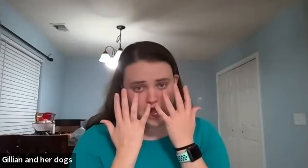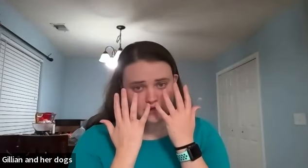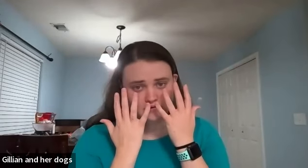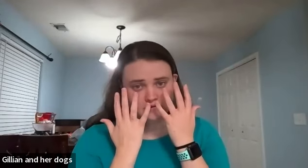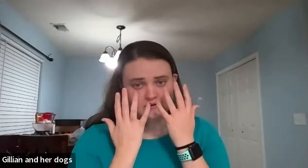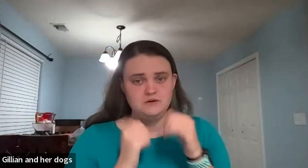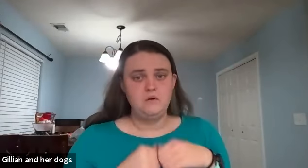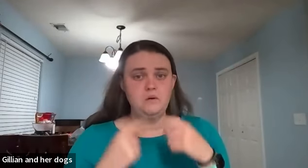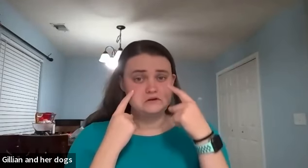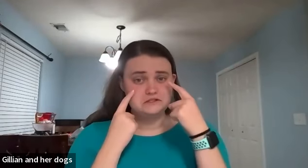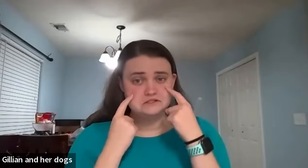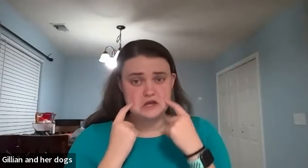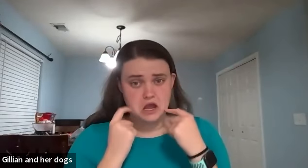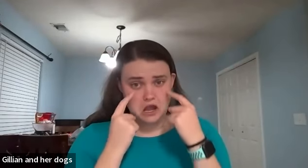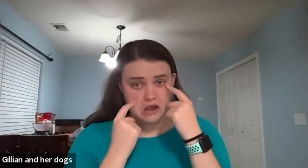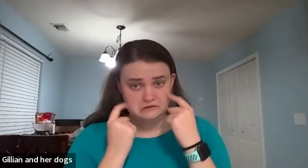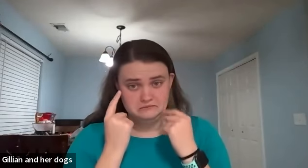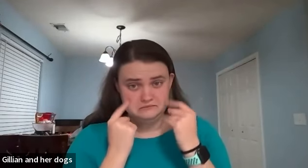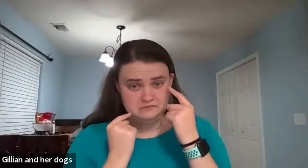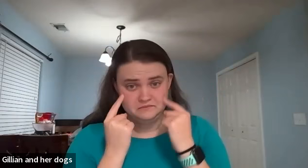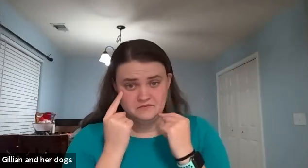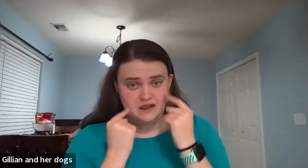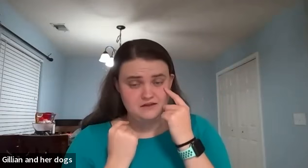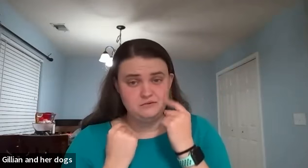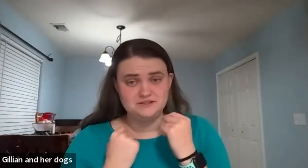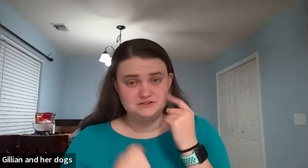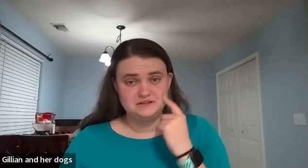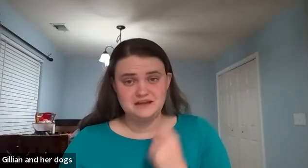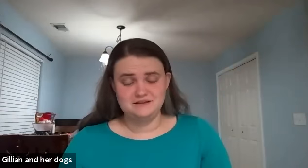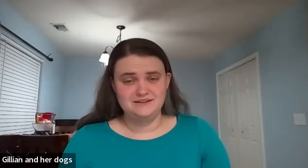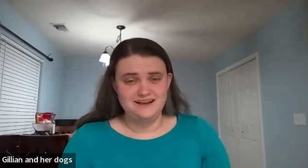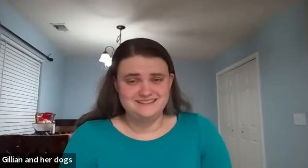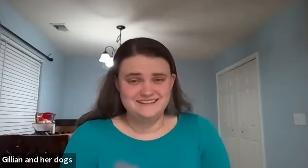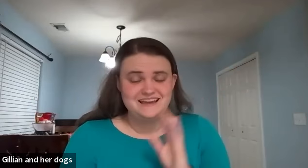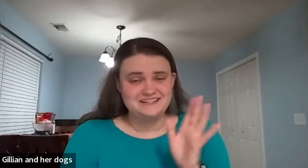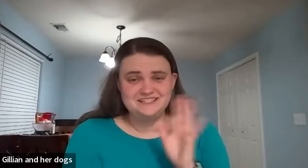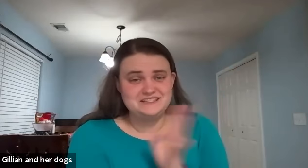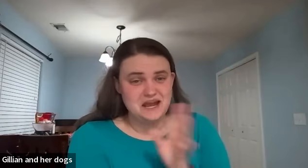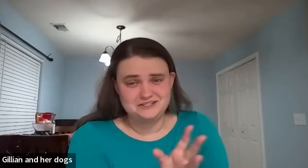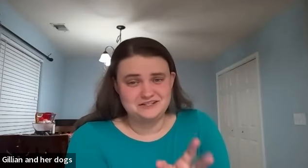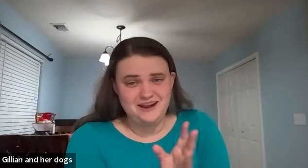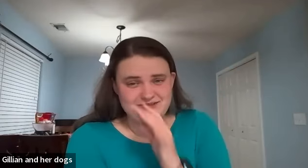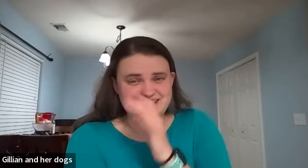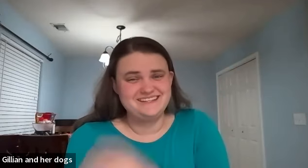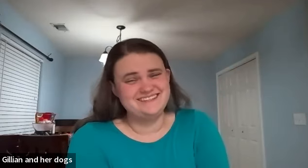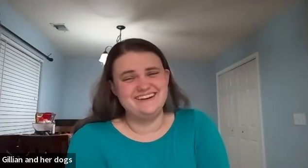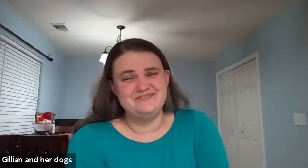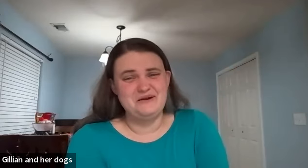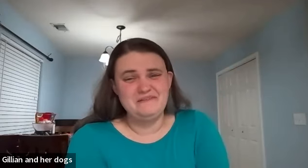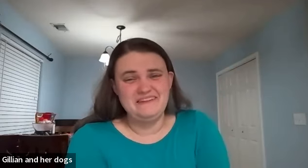or sad i have one student at class and she doesn't actually cry but she doesn't whenever i won't